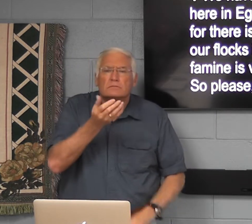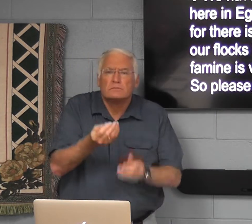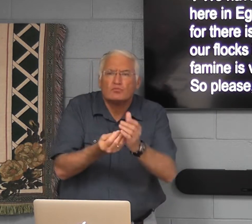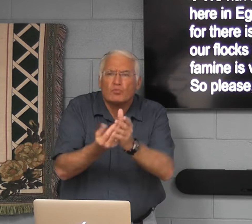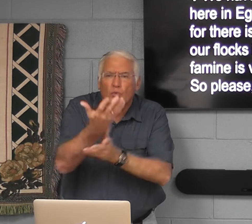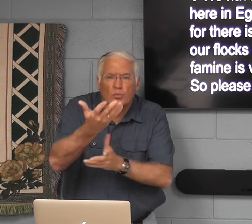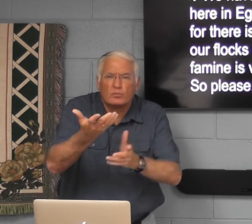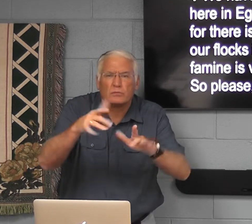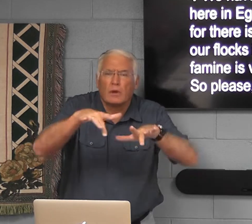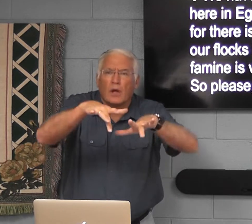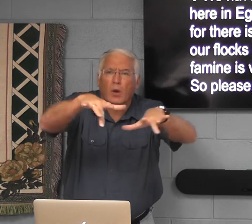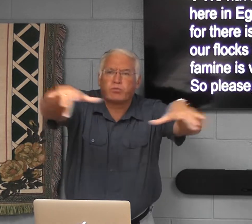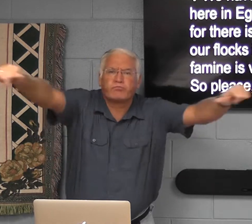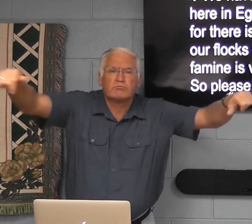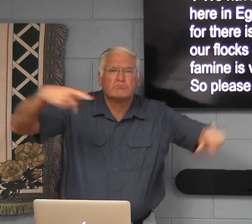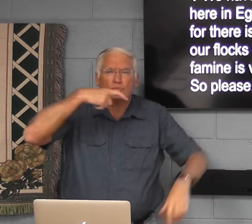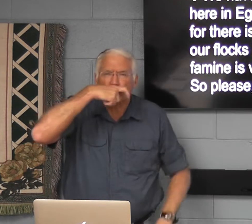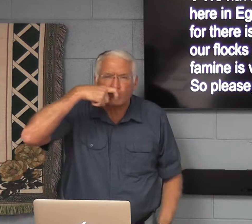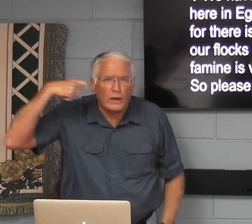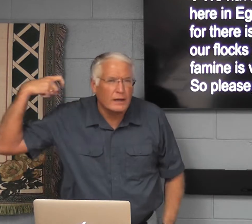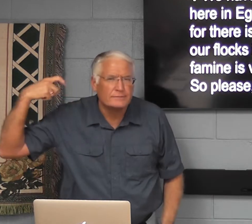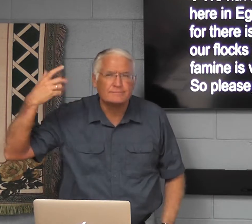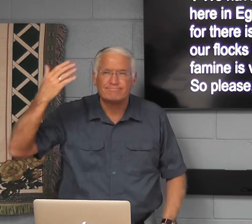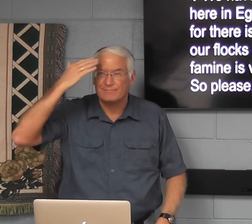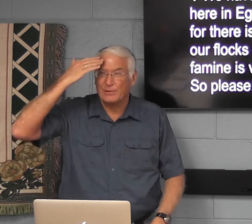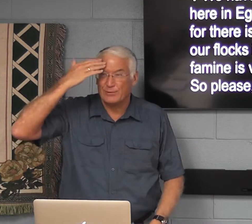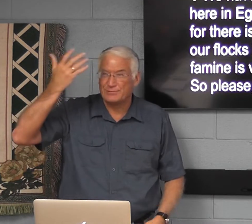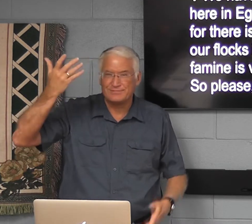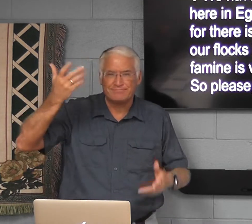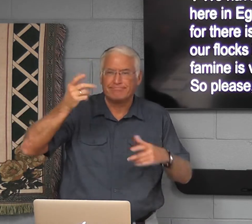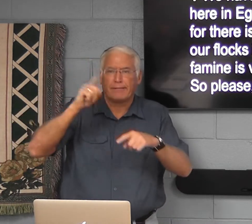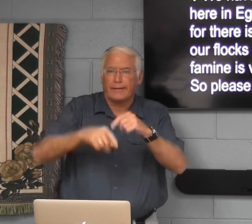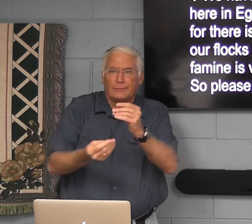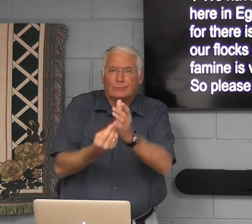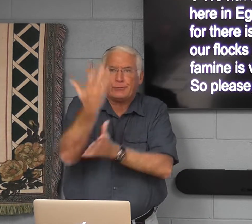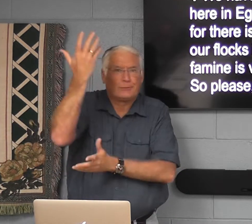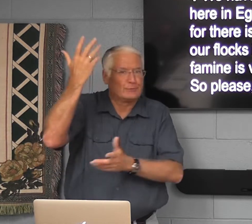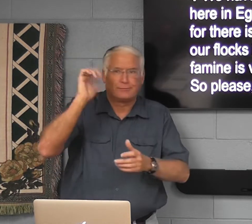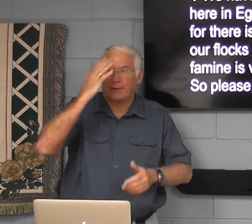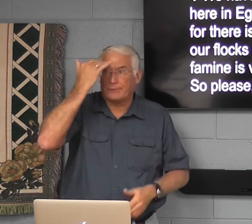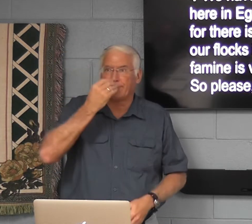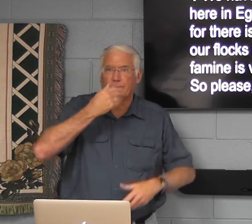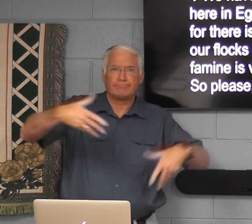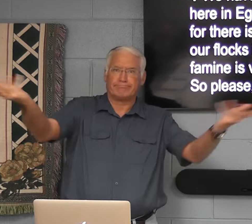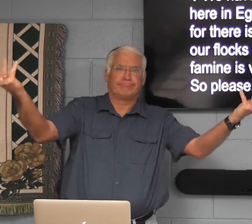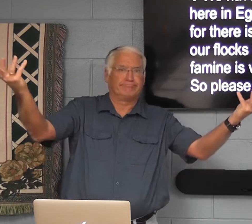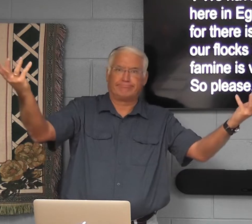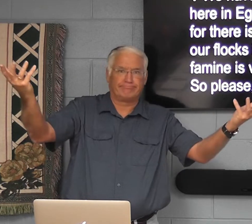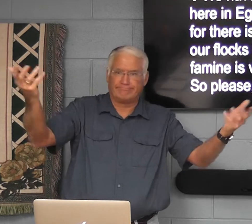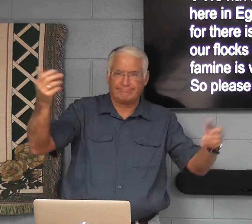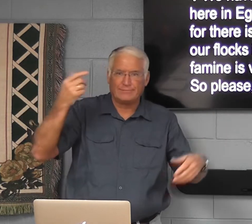There's grass. You know, it's dry. There's a famine. There's nothing going, nothing growing.